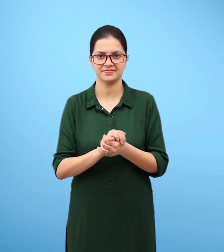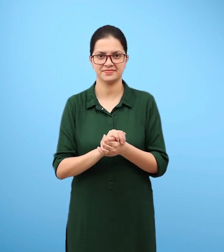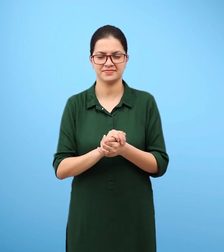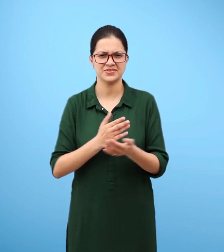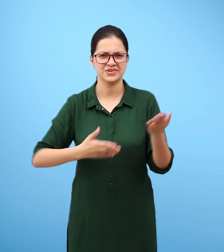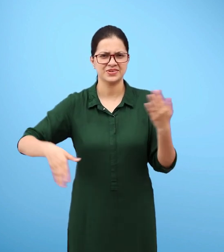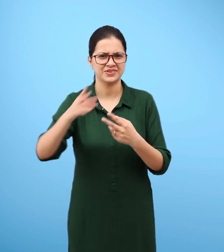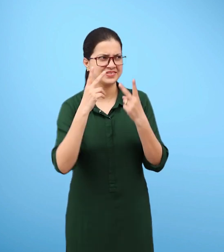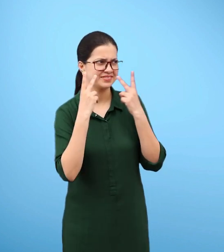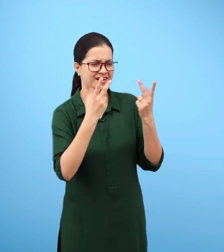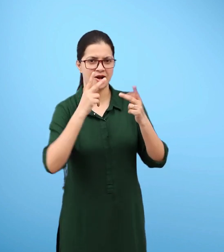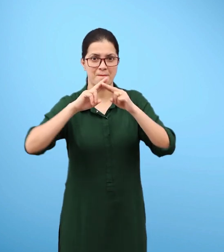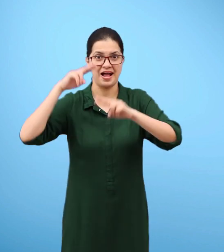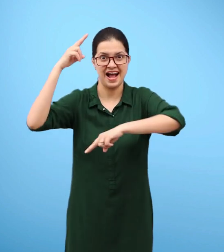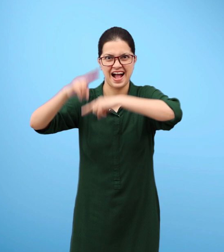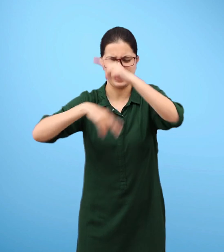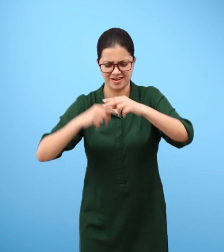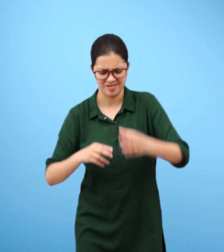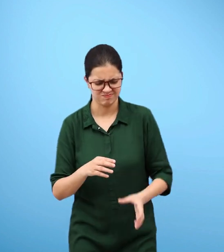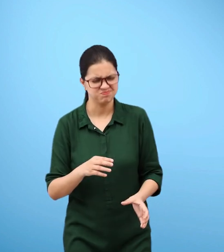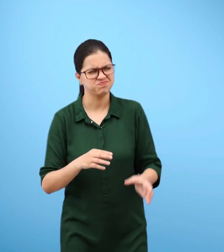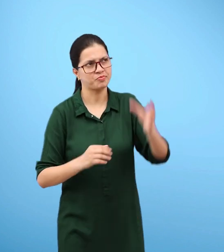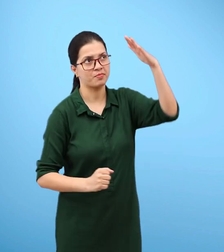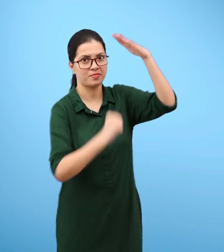That is why you see long chimneys in factories.